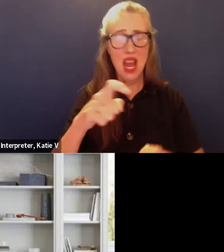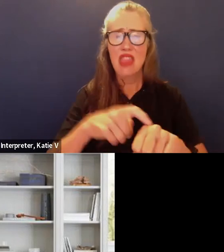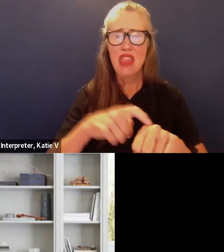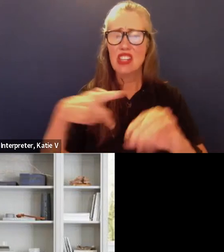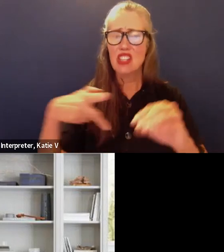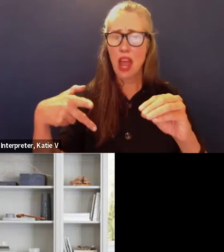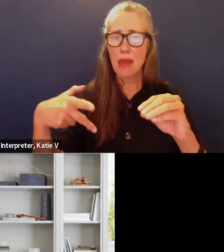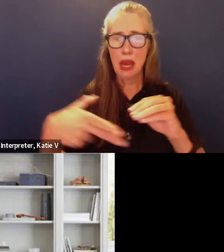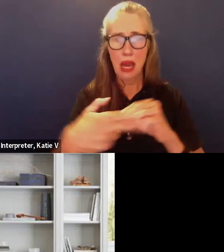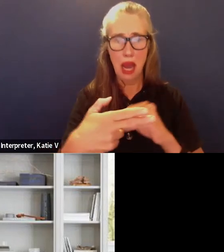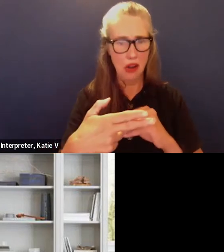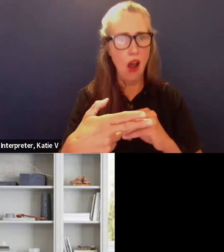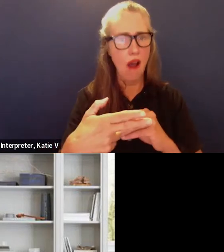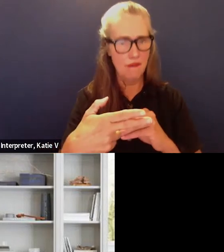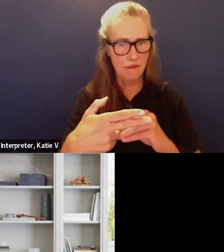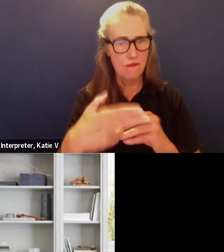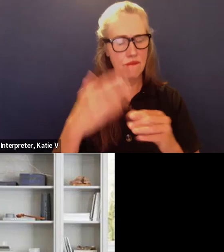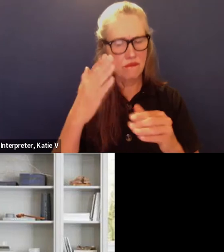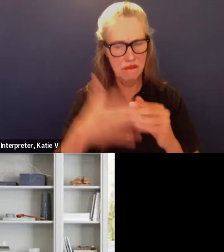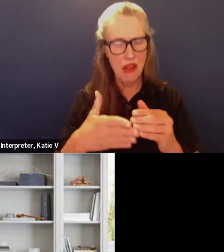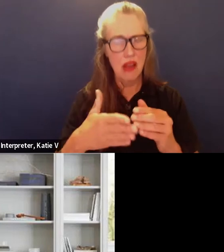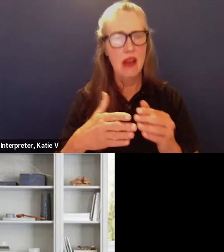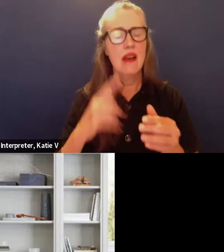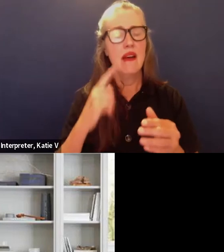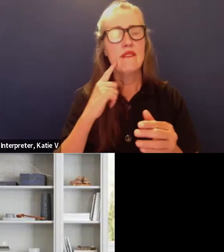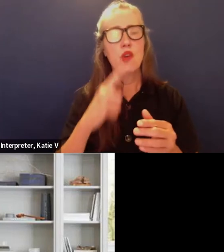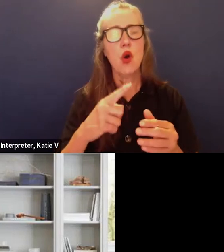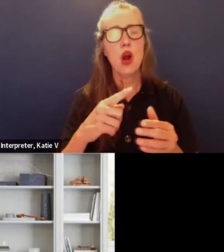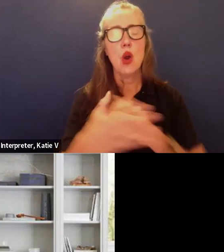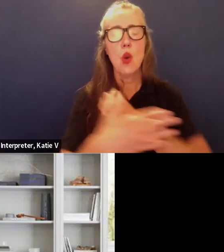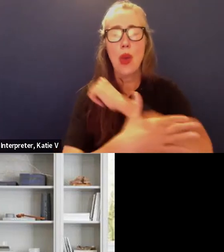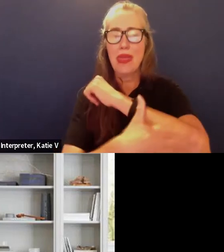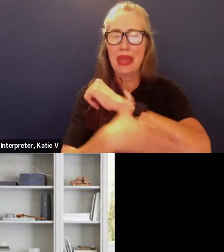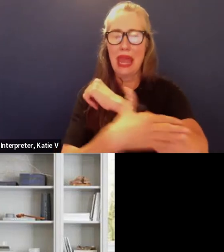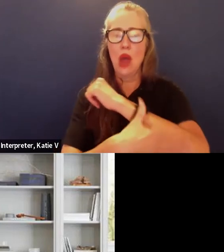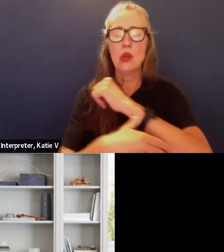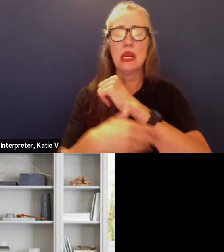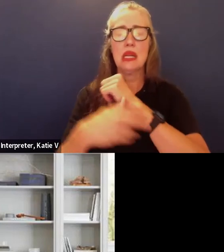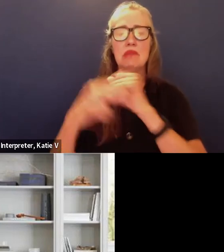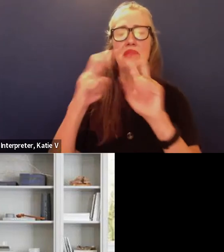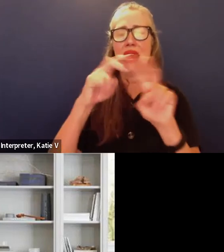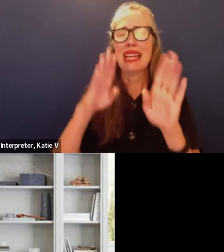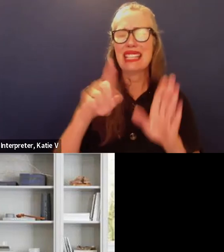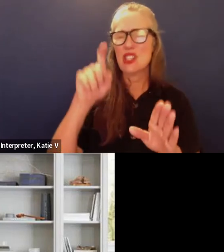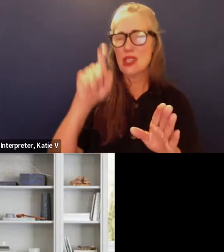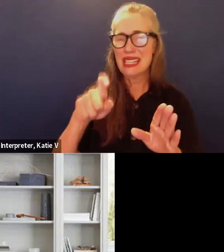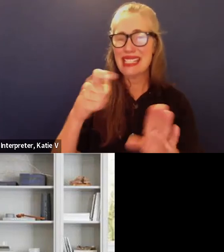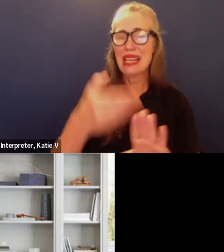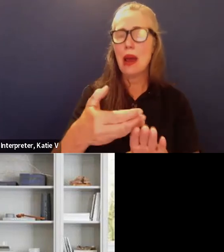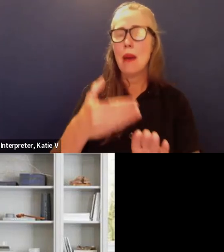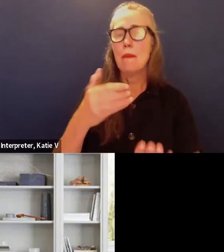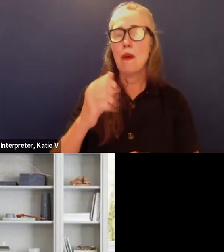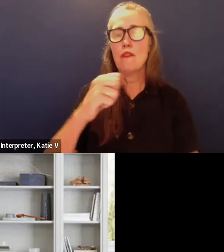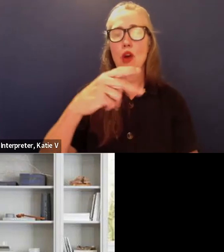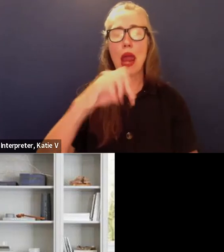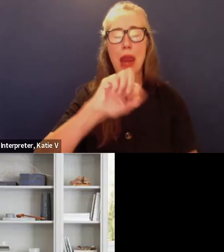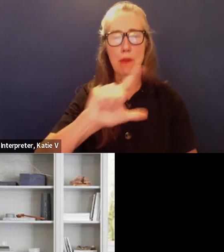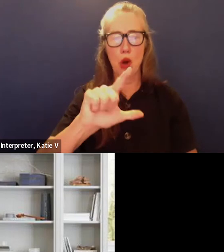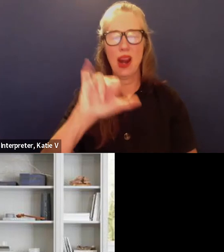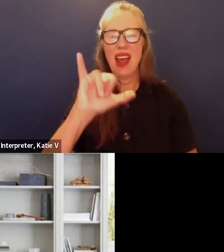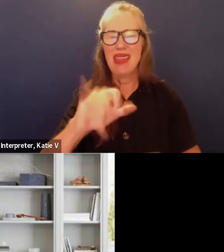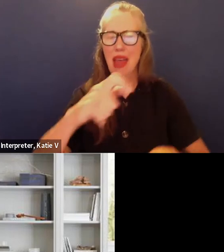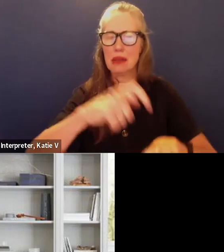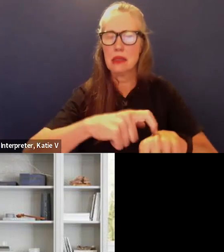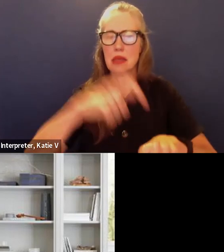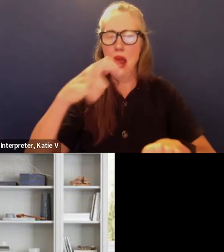at the county for at the county assessor usually needs that information by i think it's april so since we're doing this after